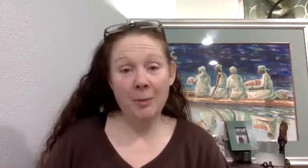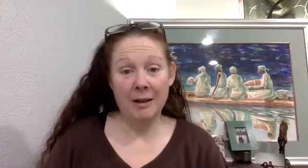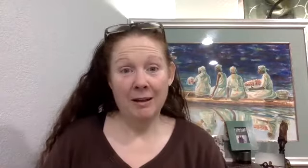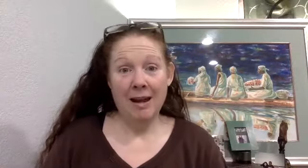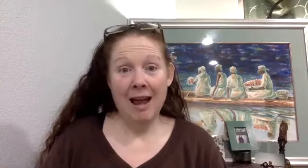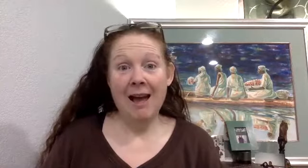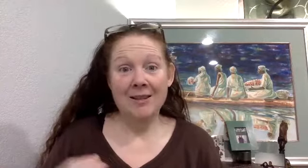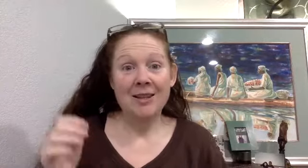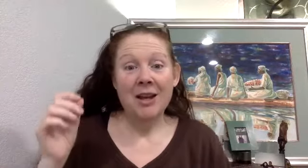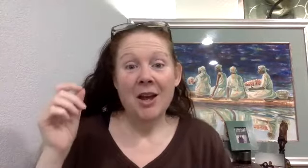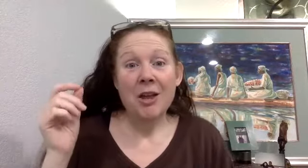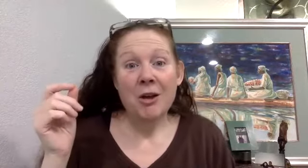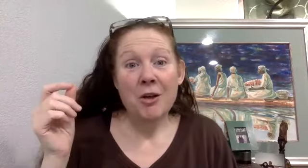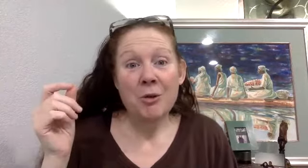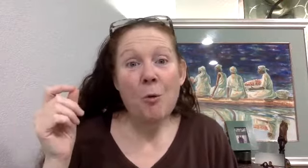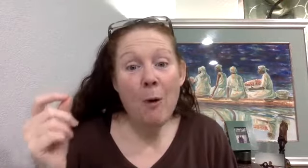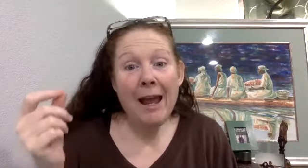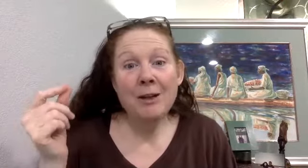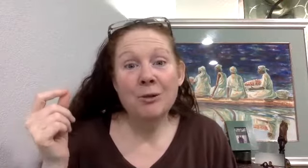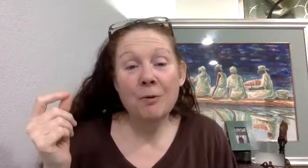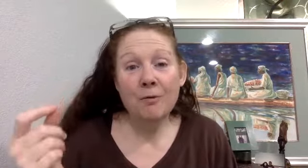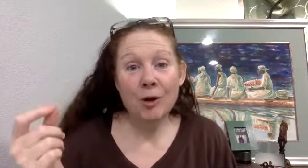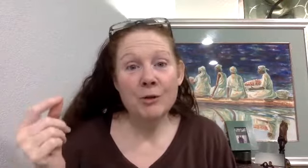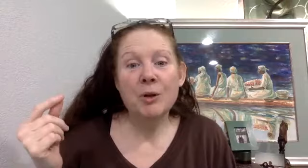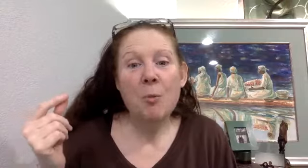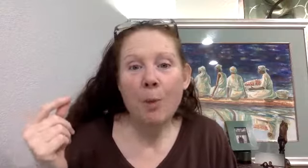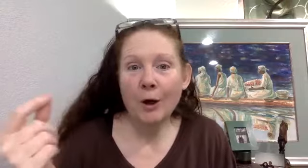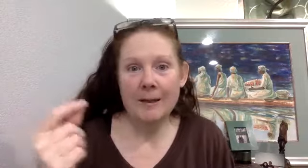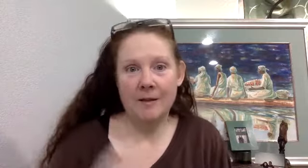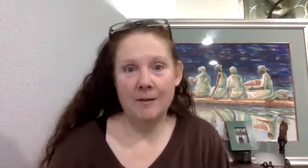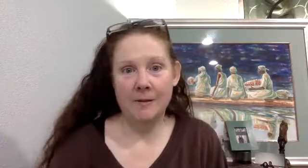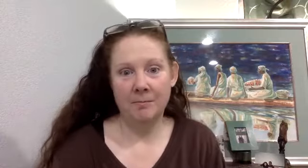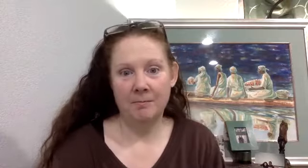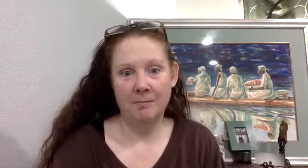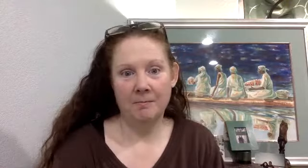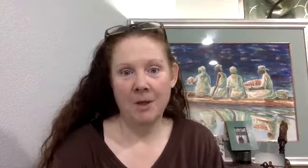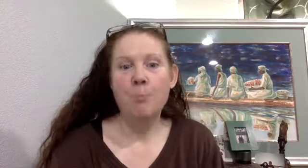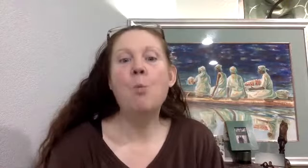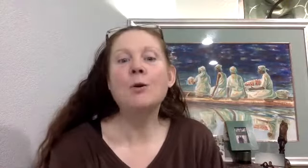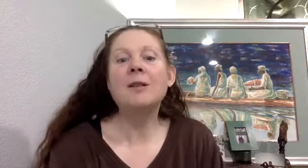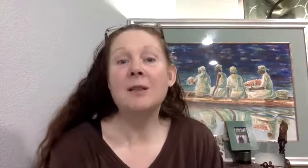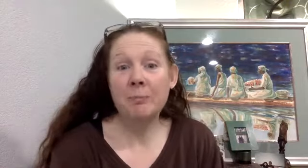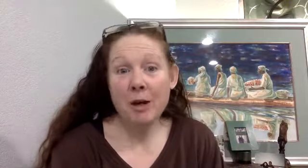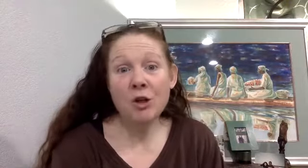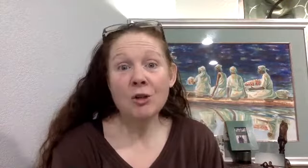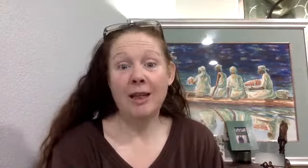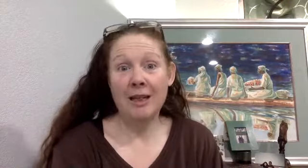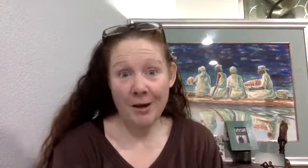as the way to reverse Parkinson's, most especially young